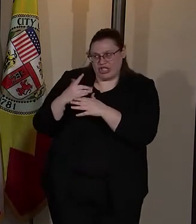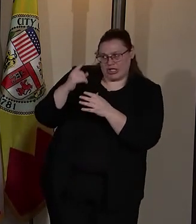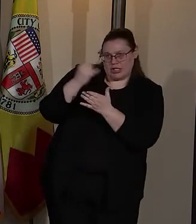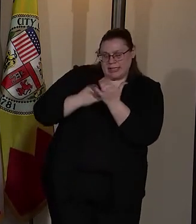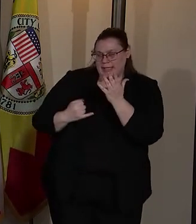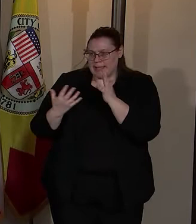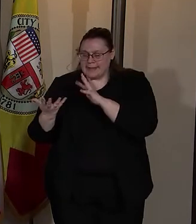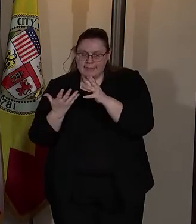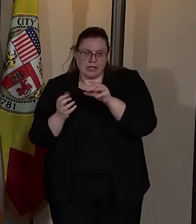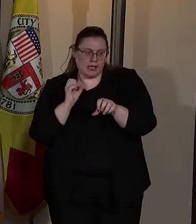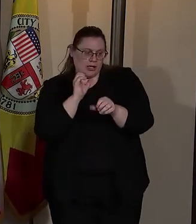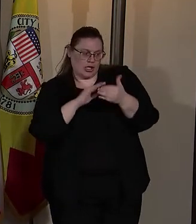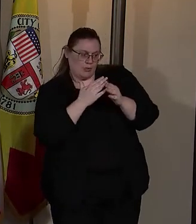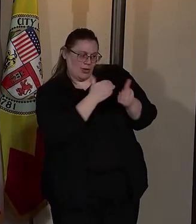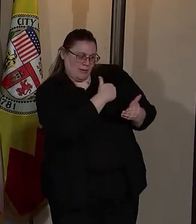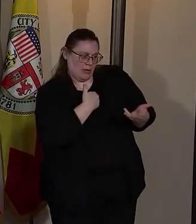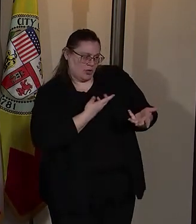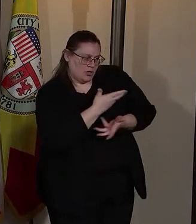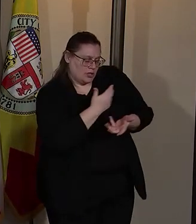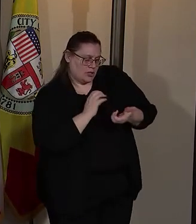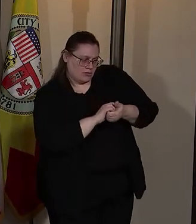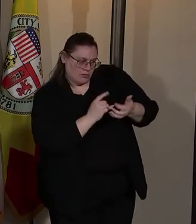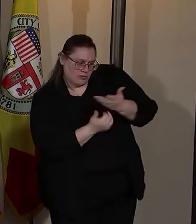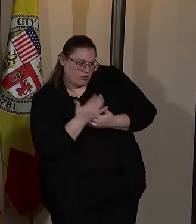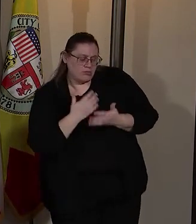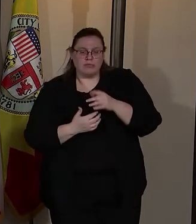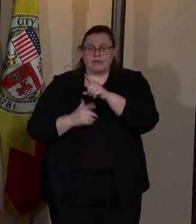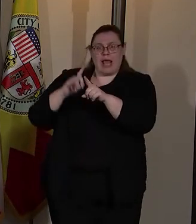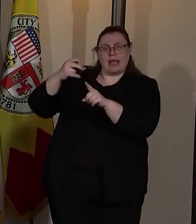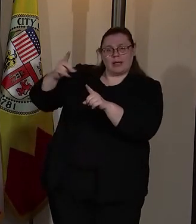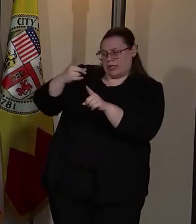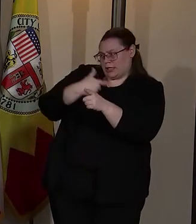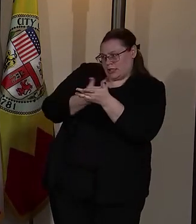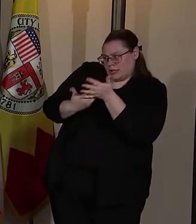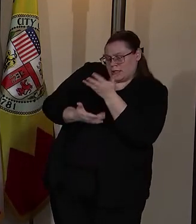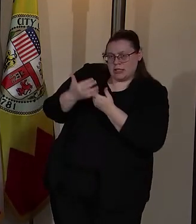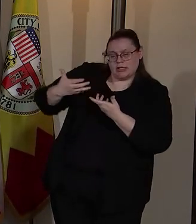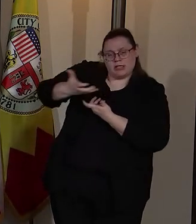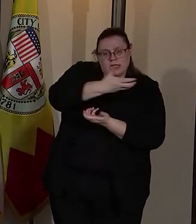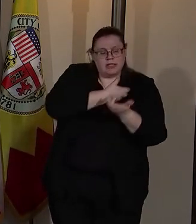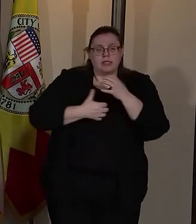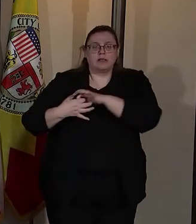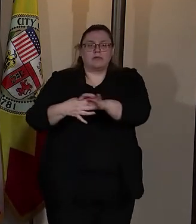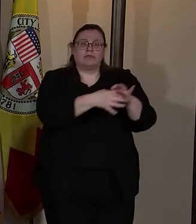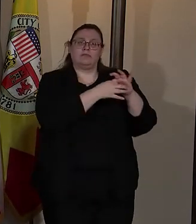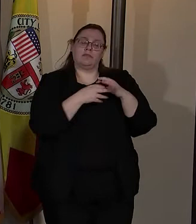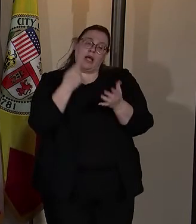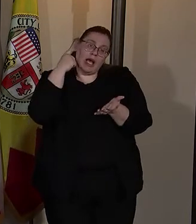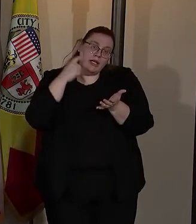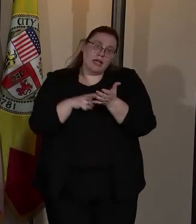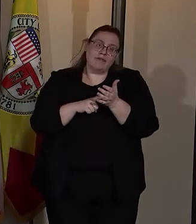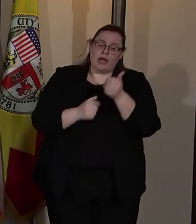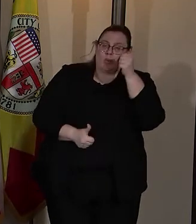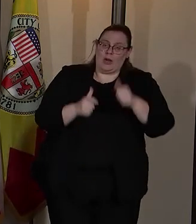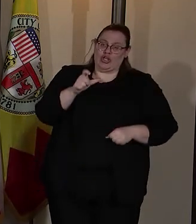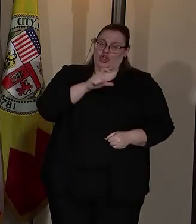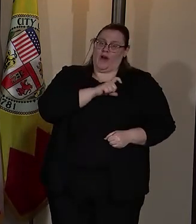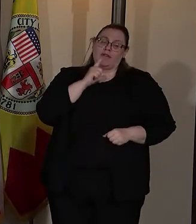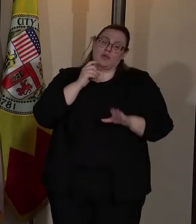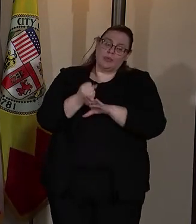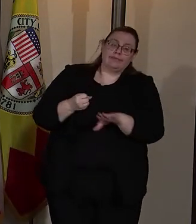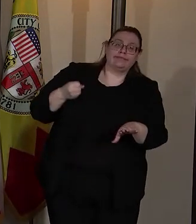with the community members, working with our Los Angeles Police Department to help identify the officers that would be assigned